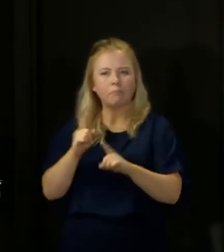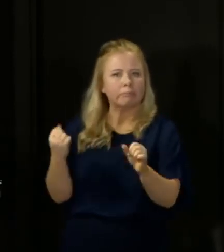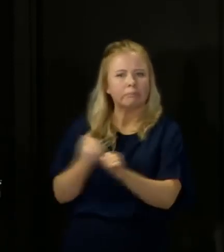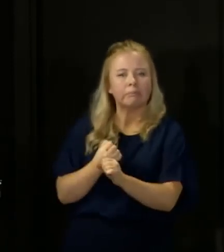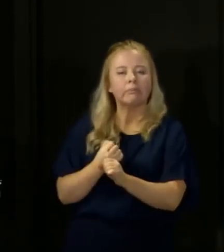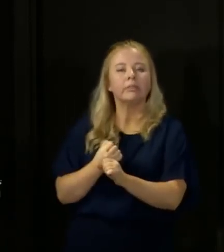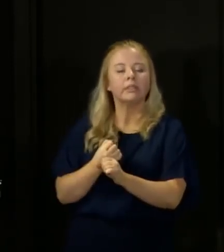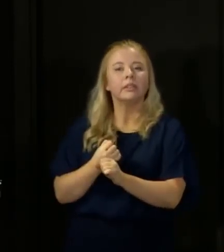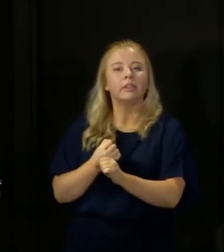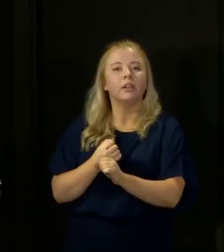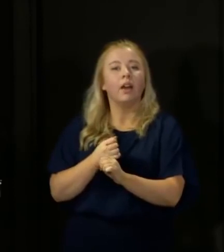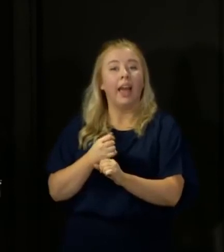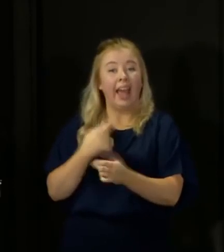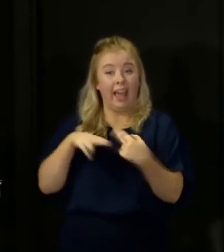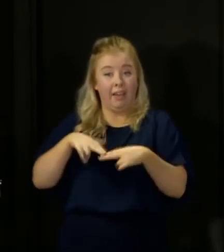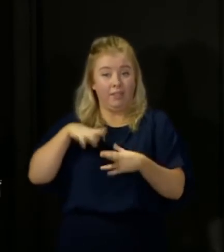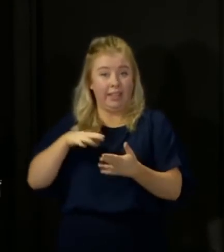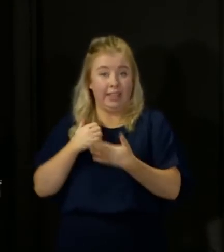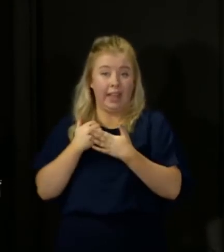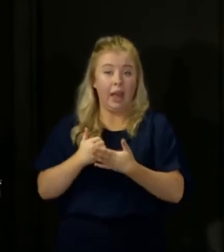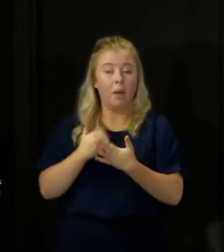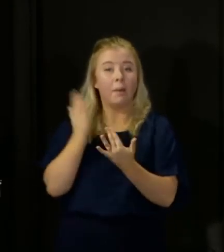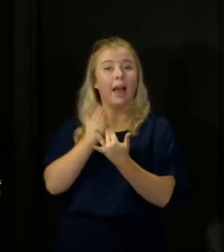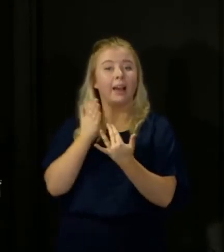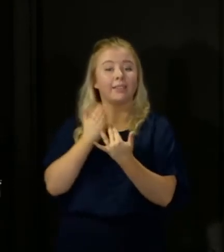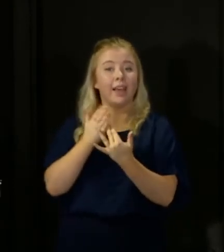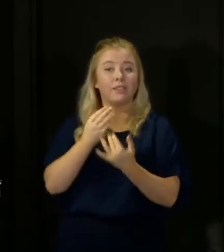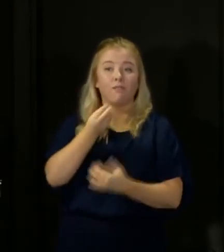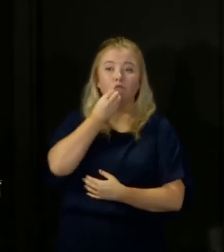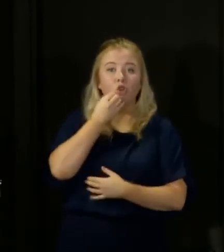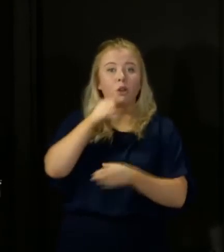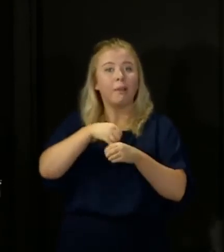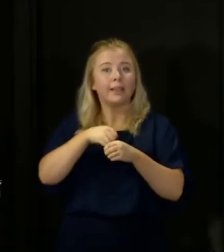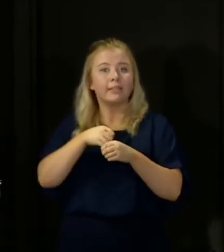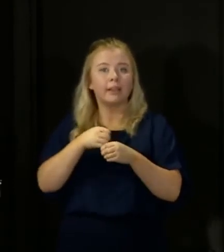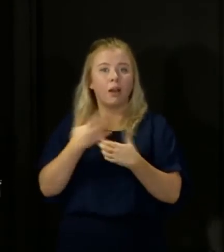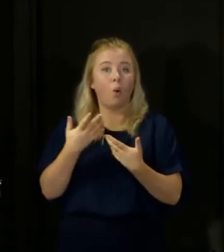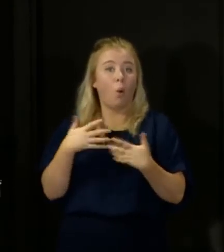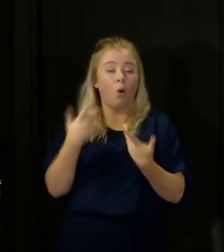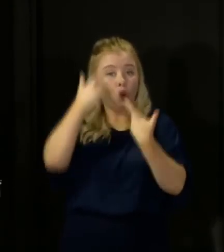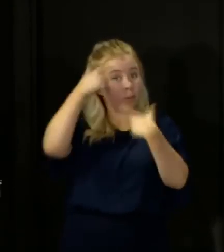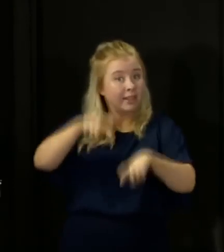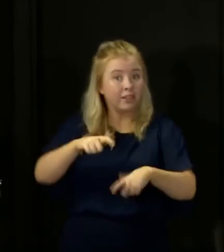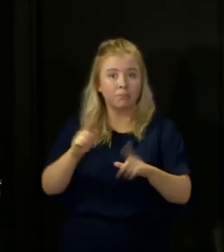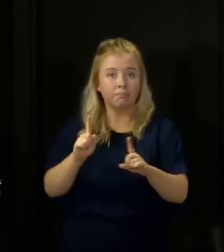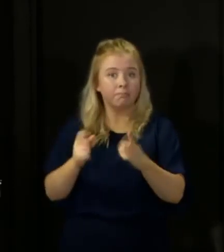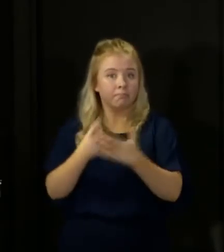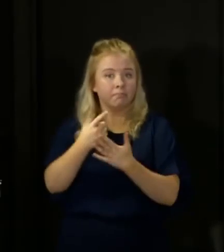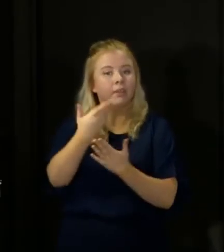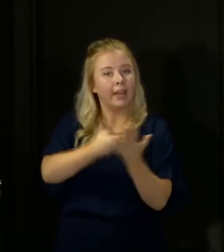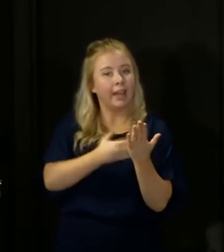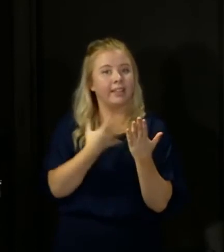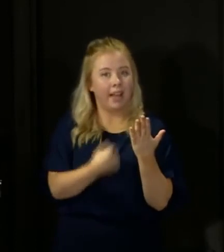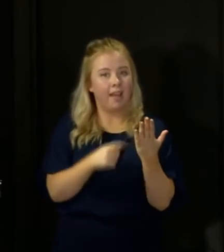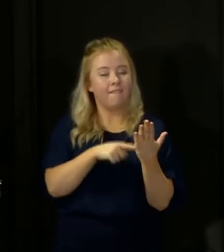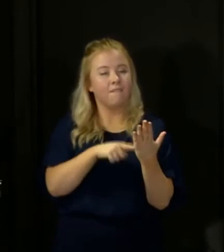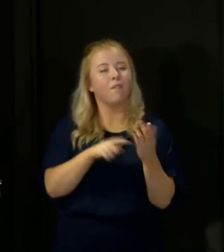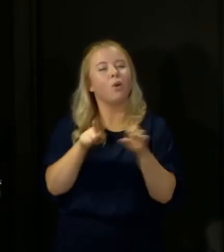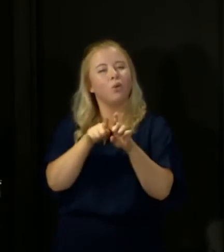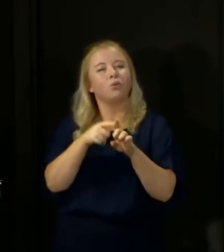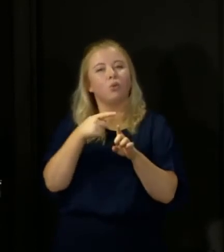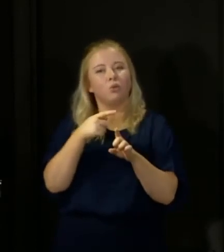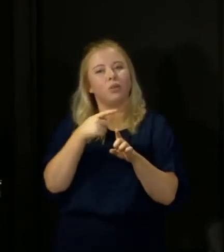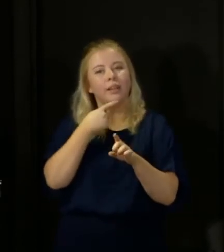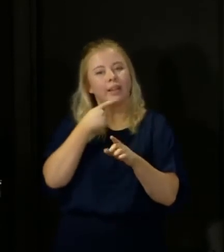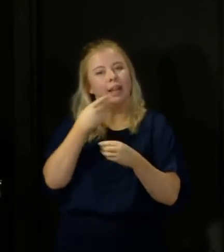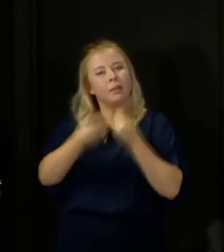accessing food and medicine or even accommodation. It also suggests how all of us can make some preparations in